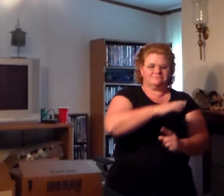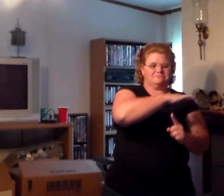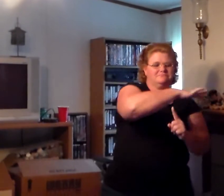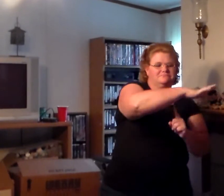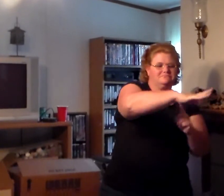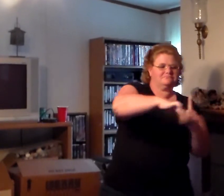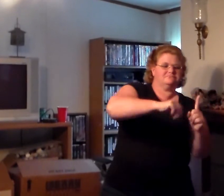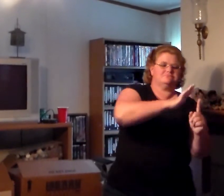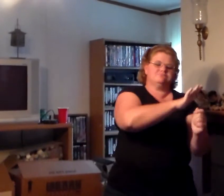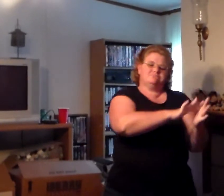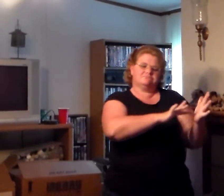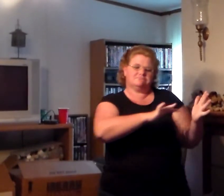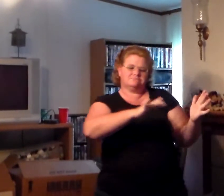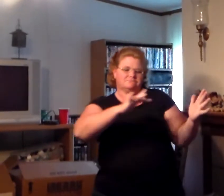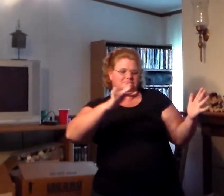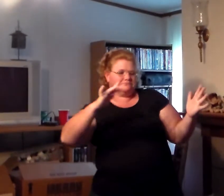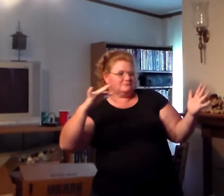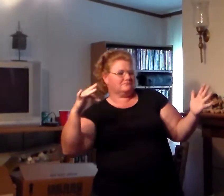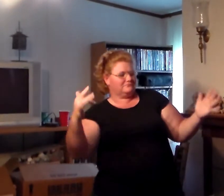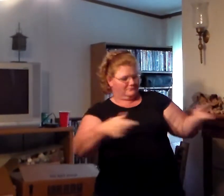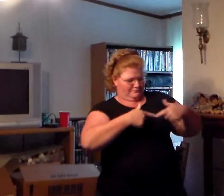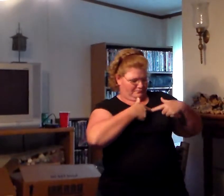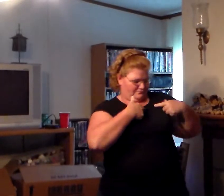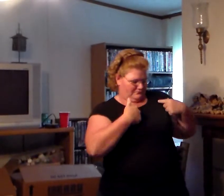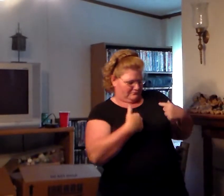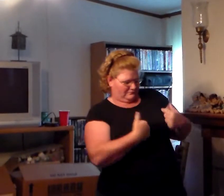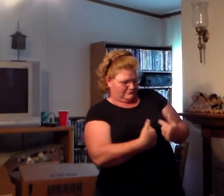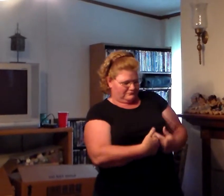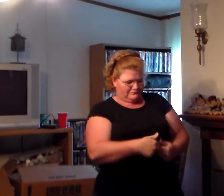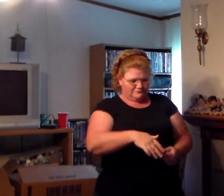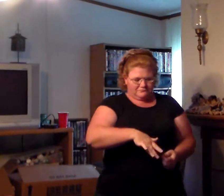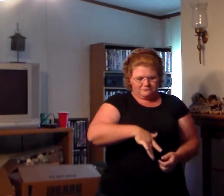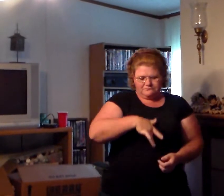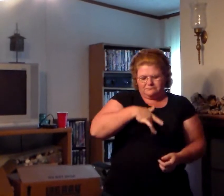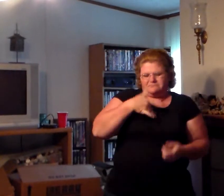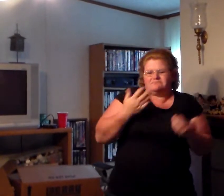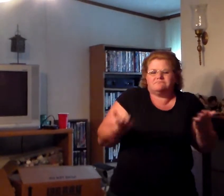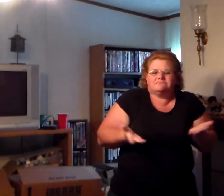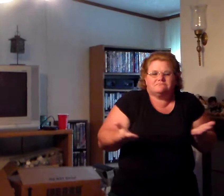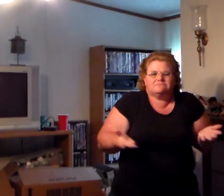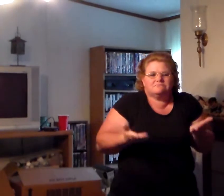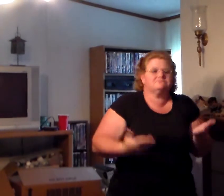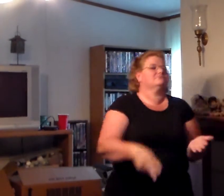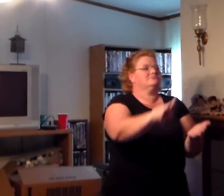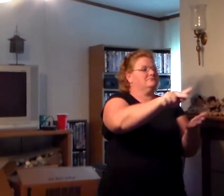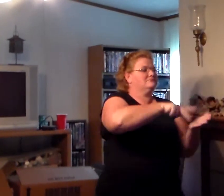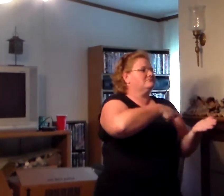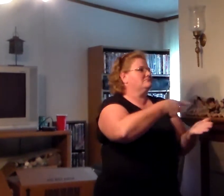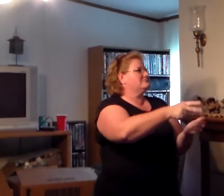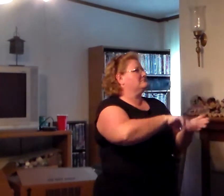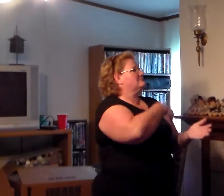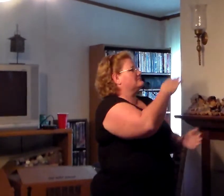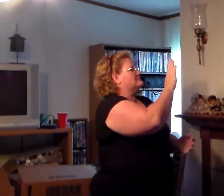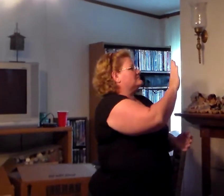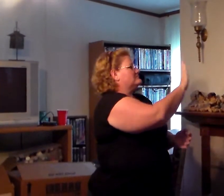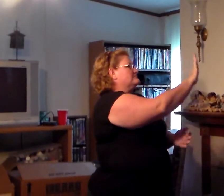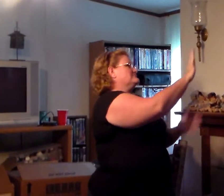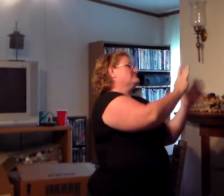Surrounded by your glory What will my heart feel? Will I dance for you,